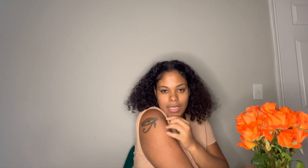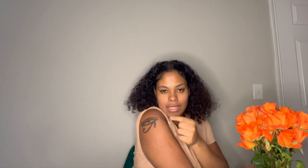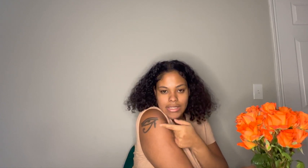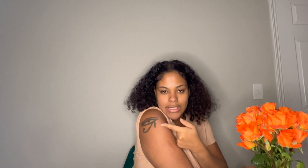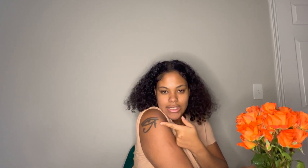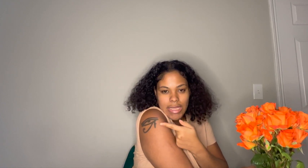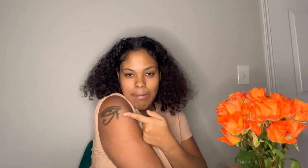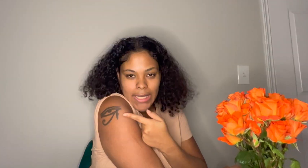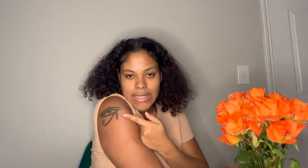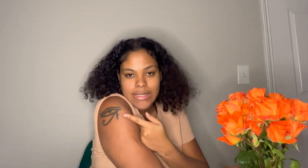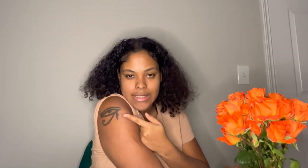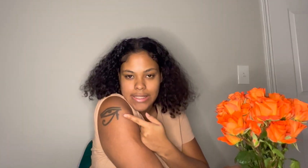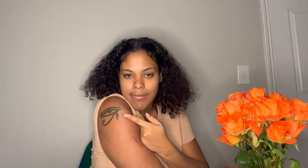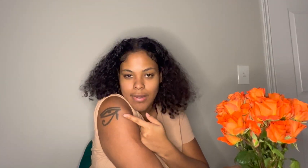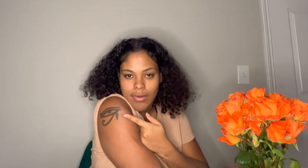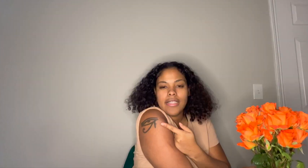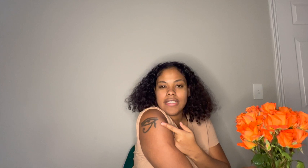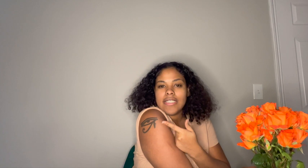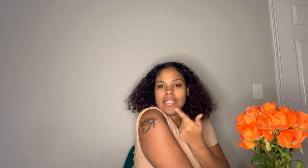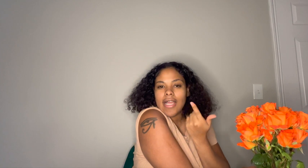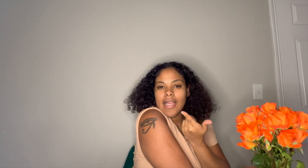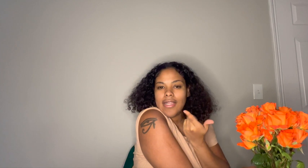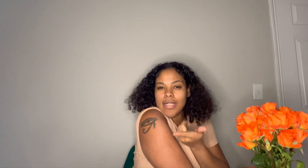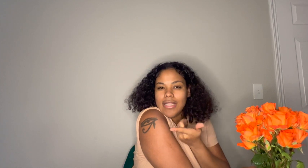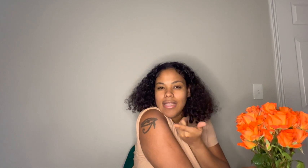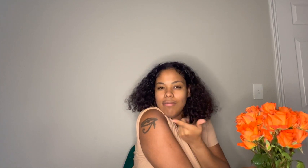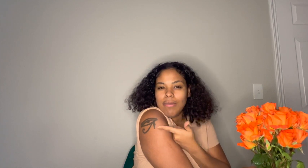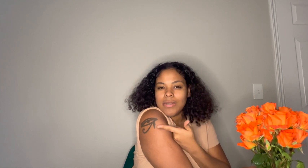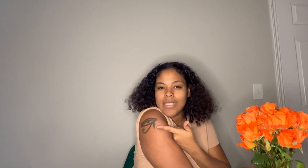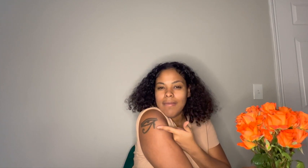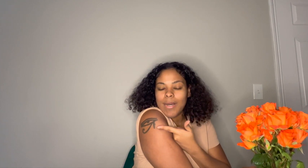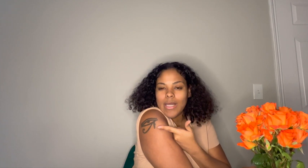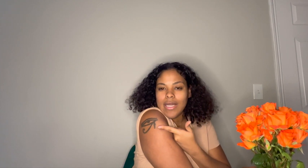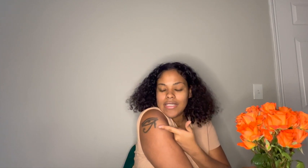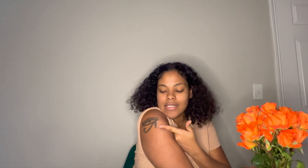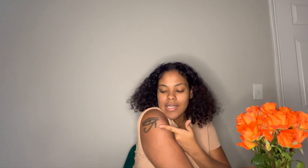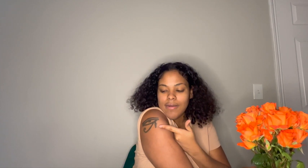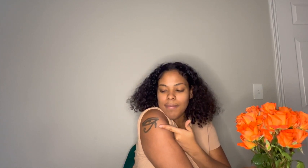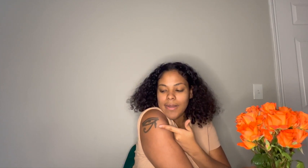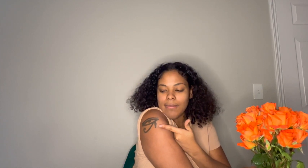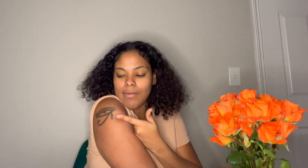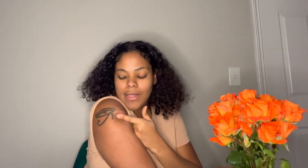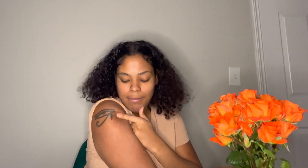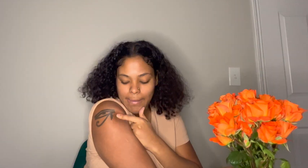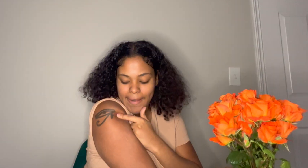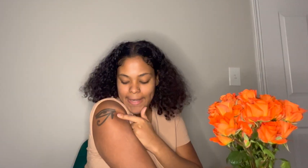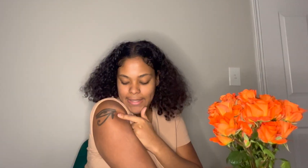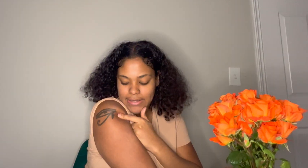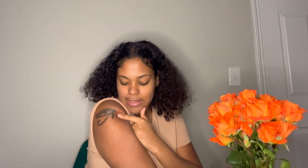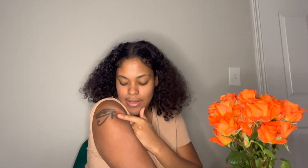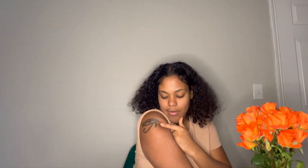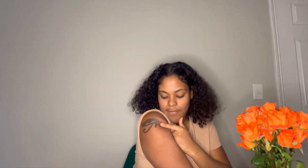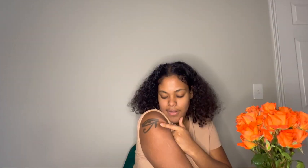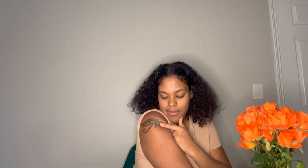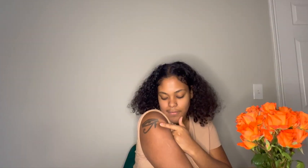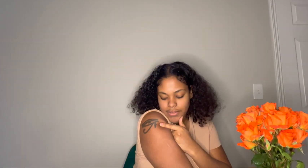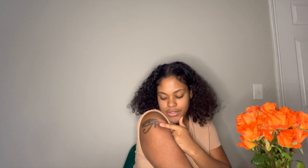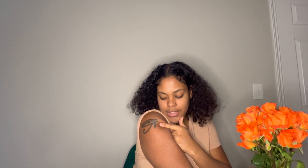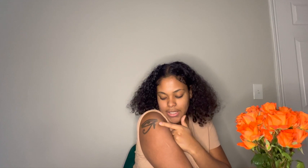this is a pagan symbol this does not really represent my lifestyle but really my past hopefully in the future I